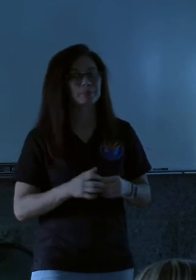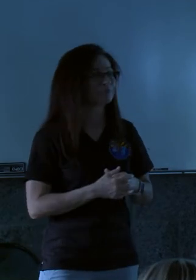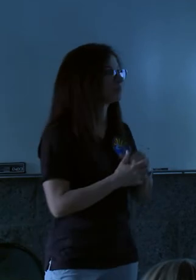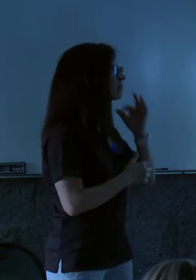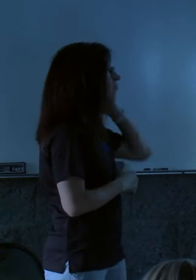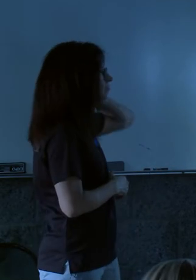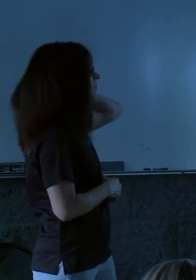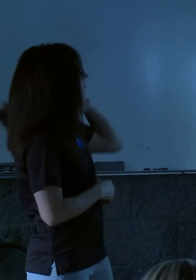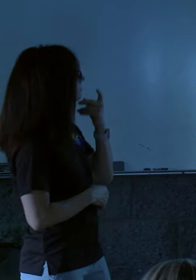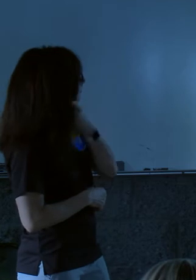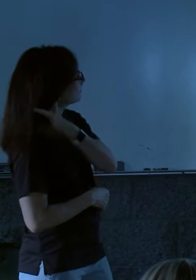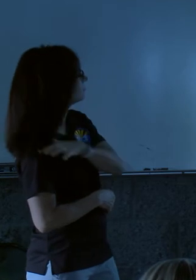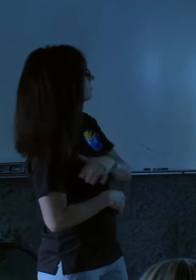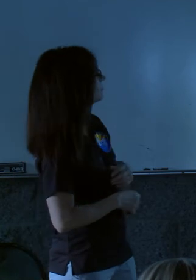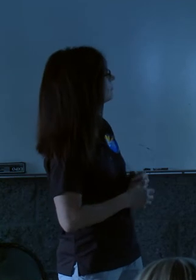Oh, and I have one more slide.